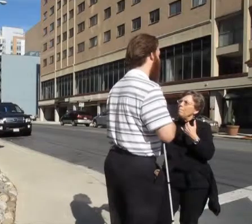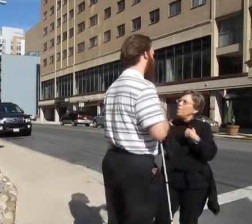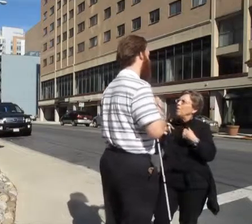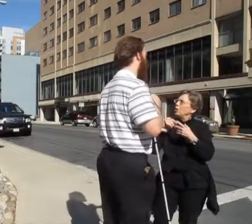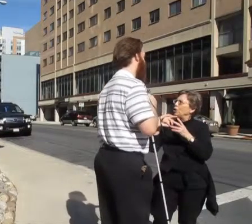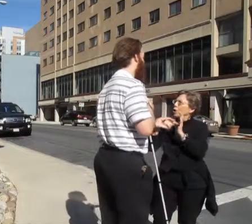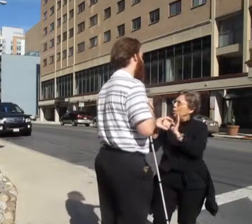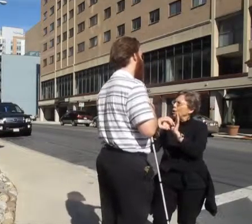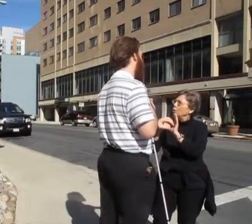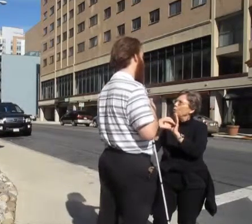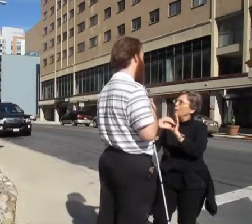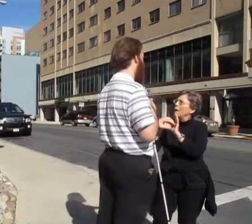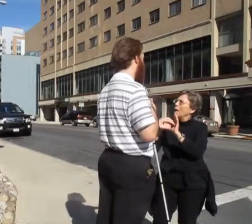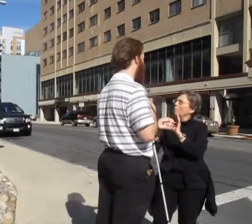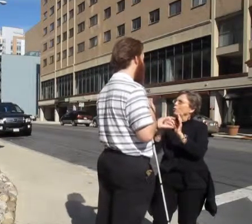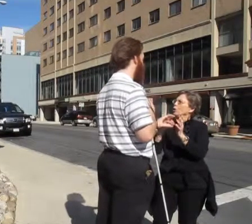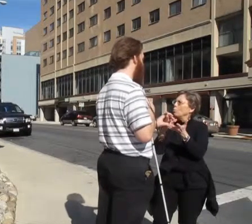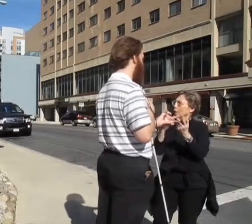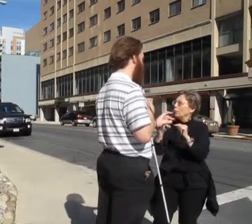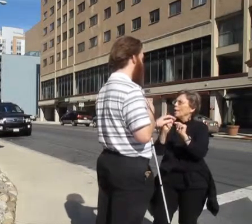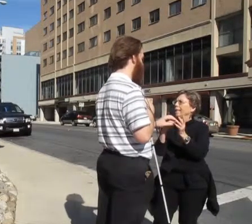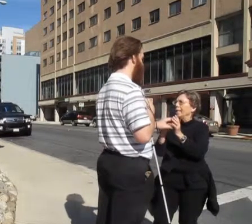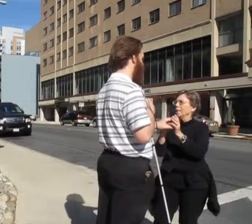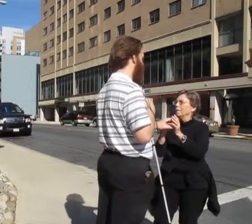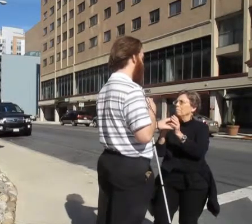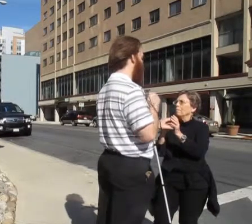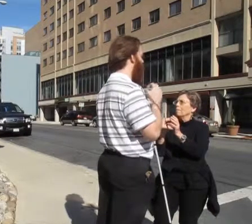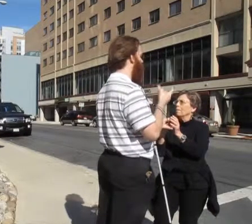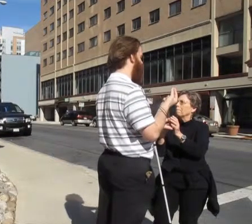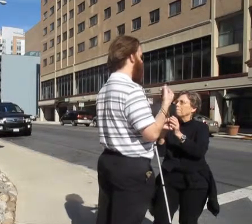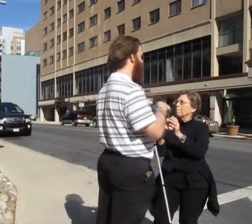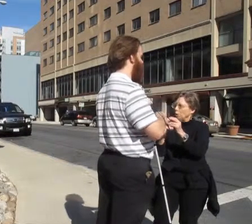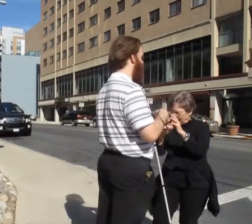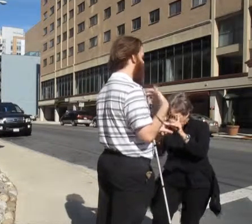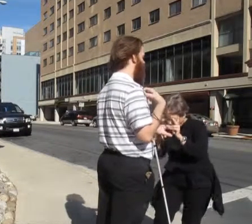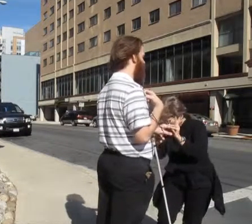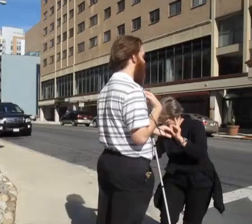me to show you, or do you want to try it again? I'll do it again. Do it again. Okay, hold on.